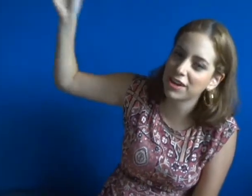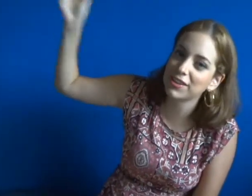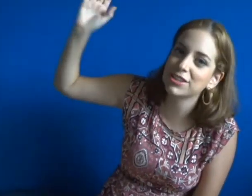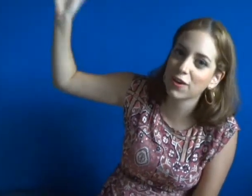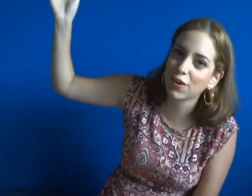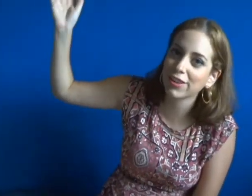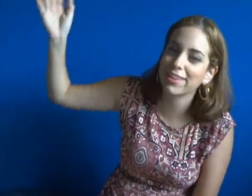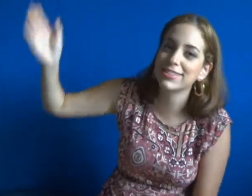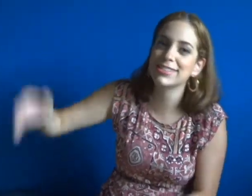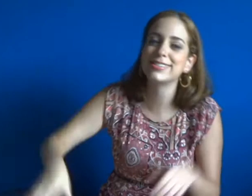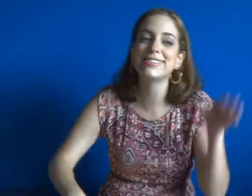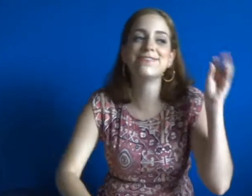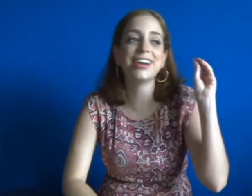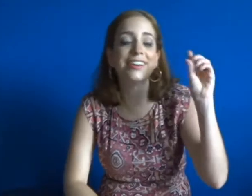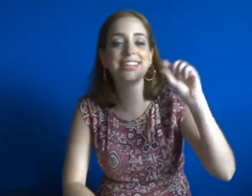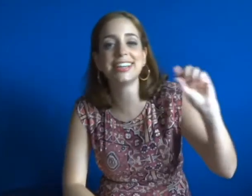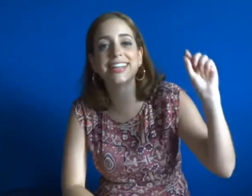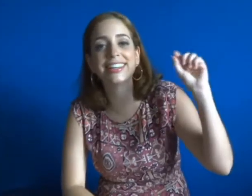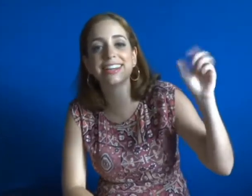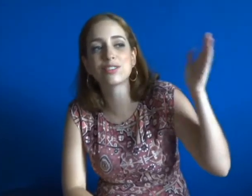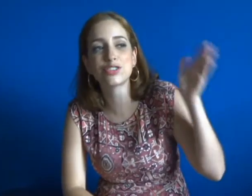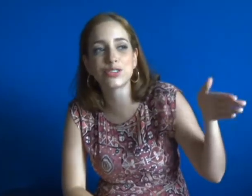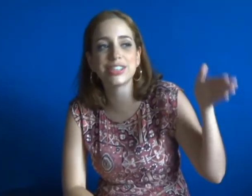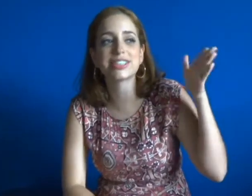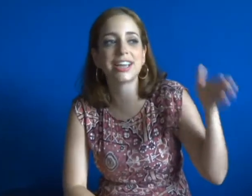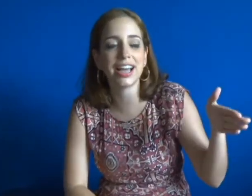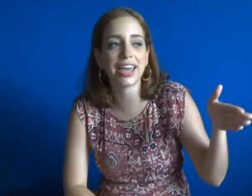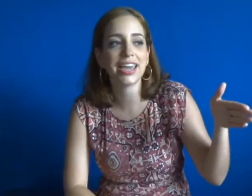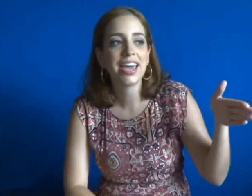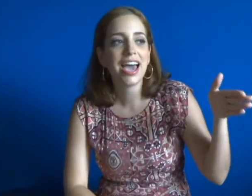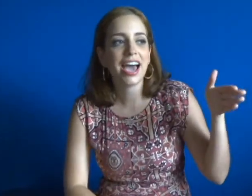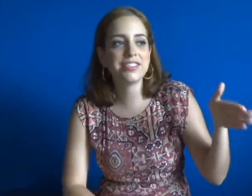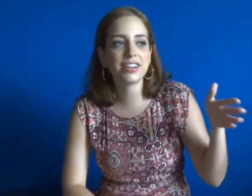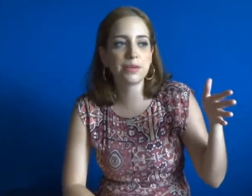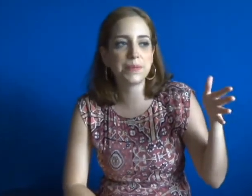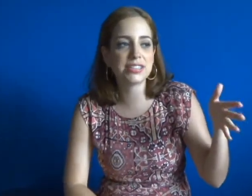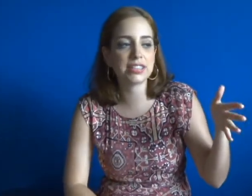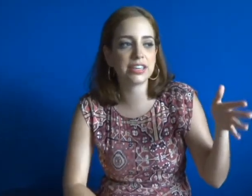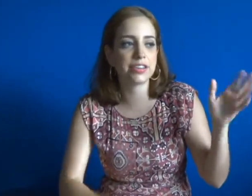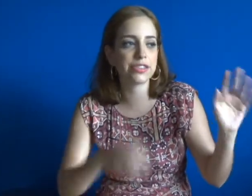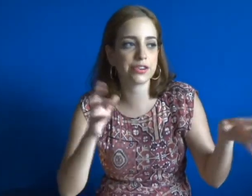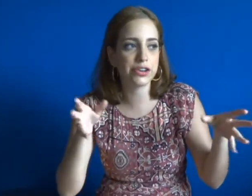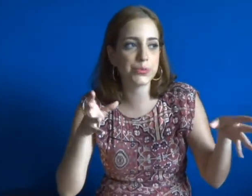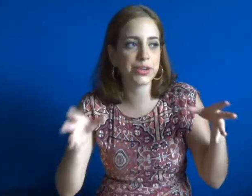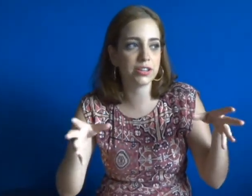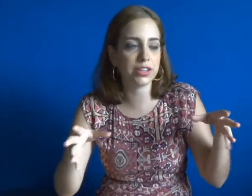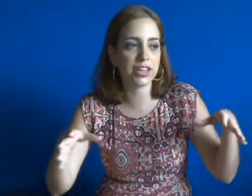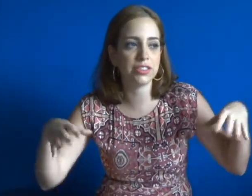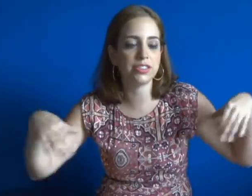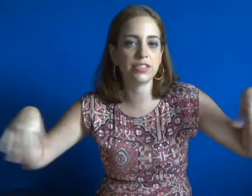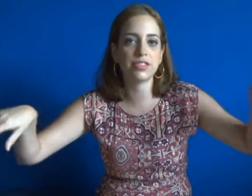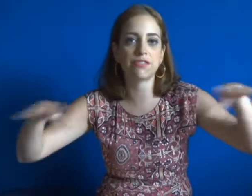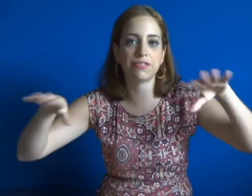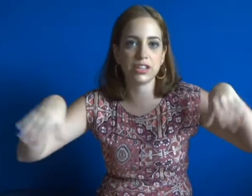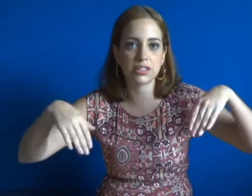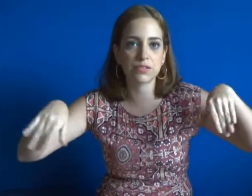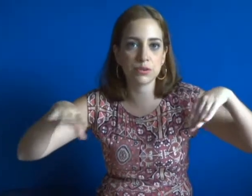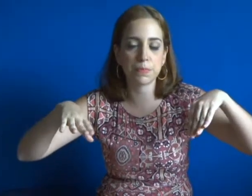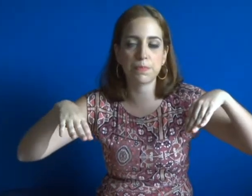very tall, and this very tiny little short guy. And they are basically the third wheel in their friends group,